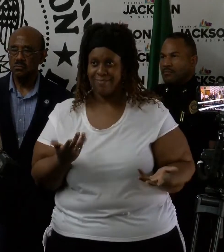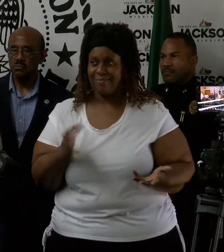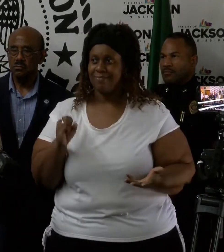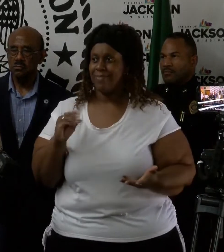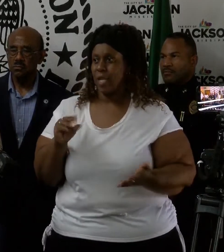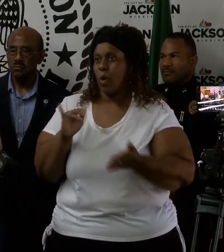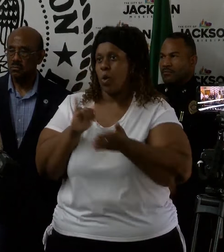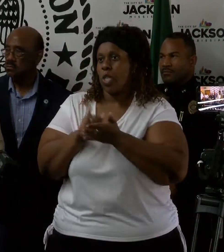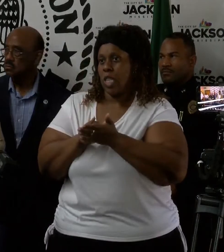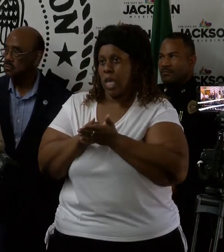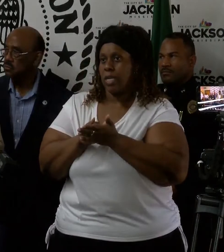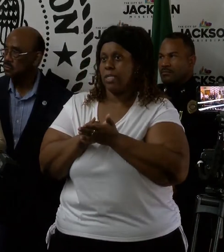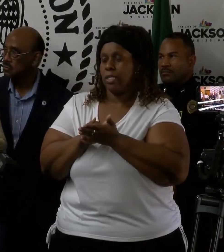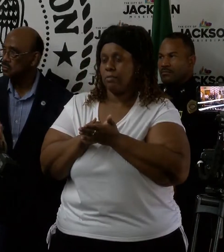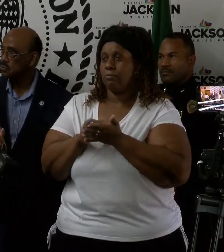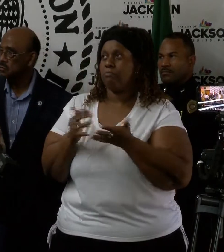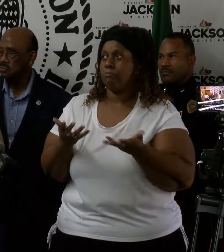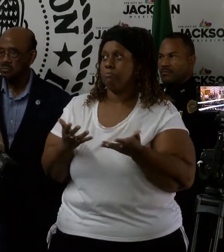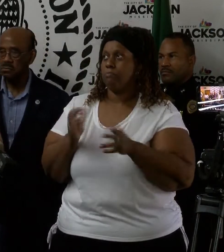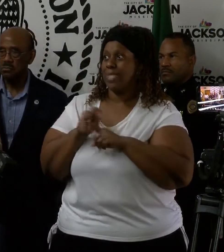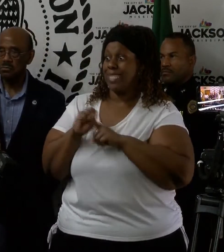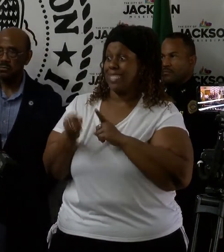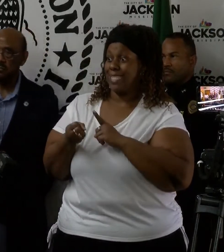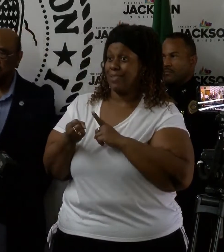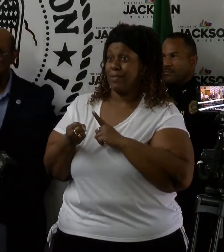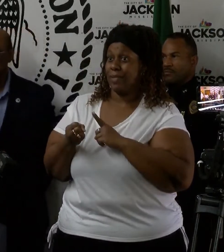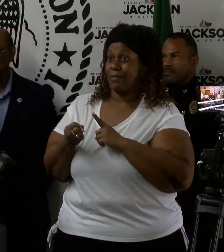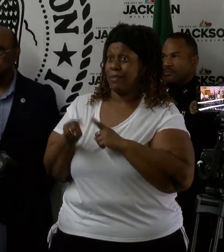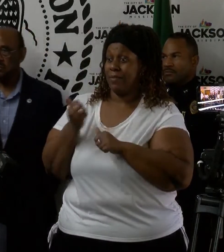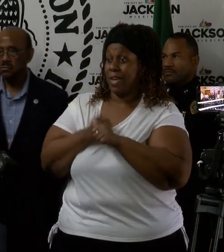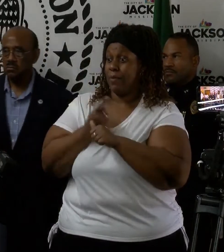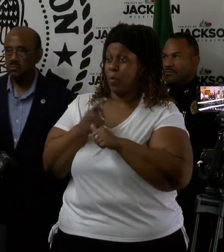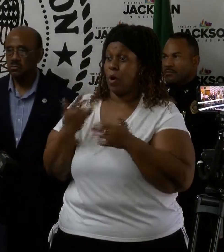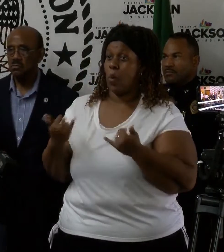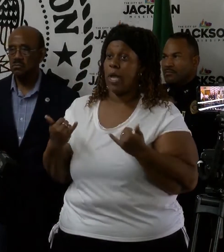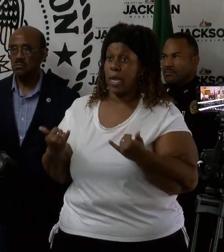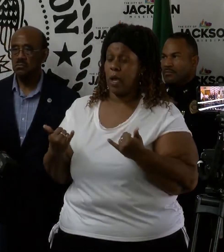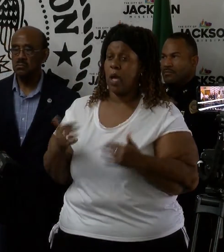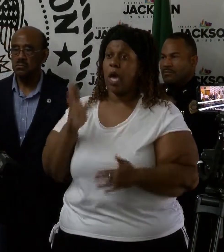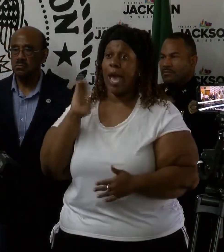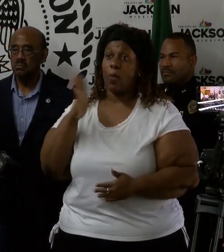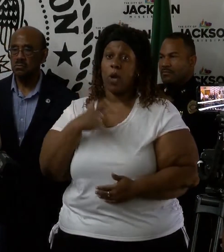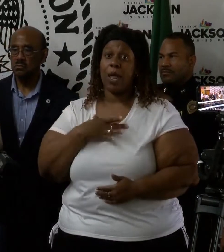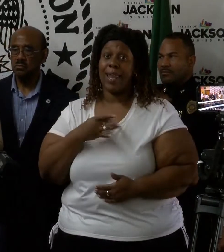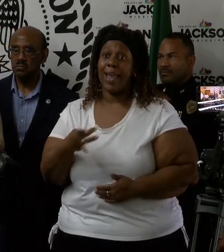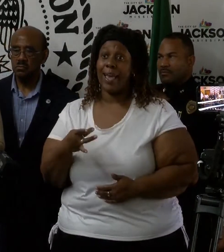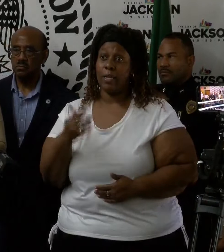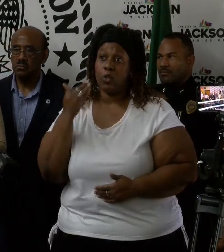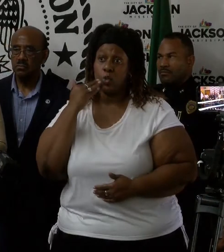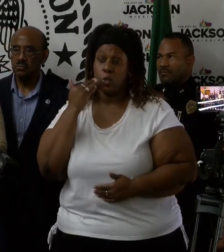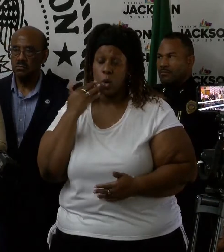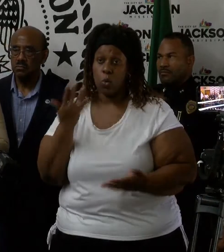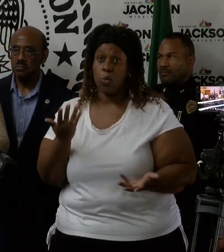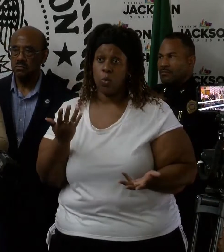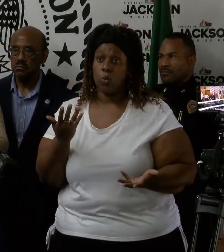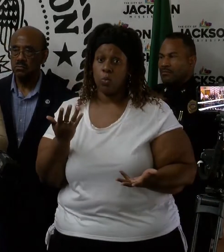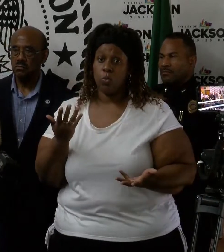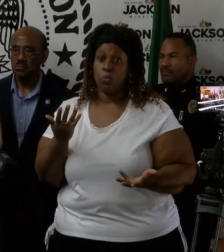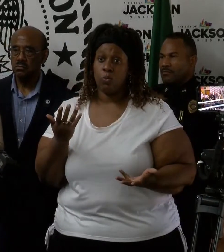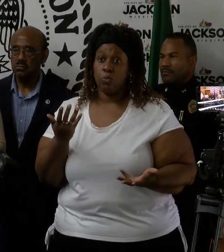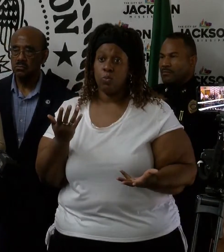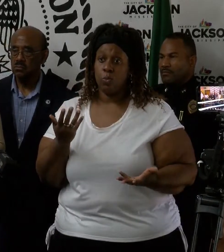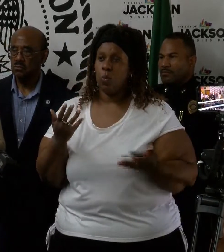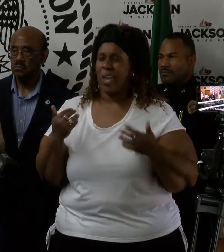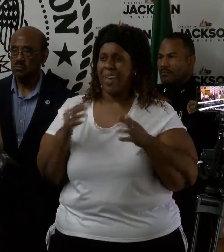so I think that's the sentiment of everyone who's standing before you. I would like to note that we have received